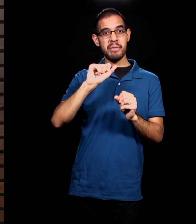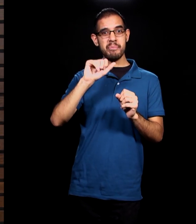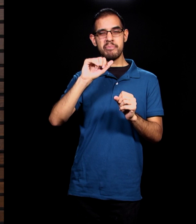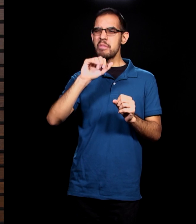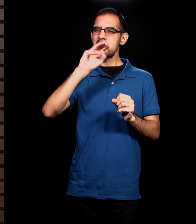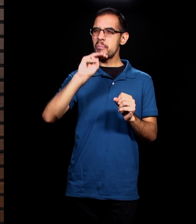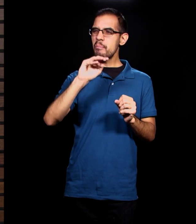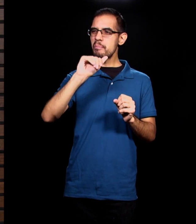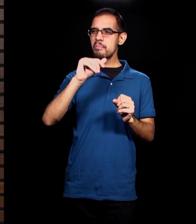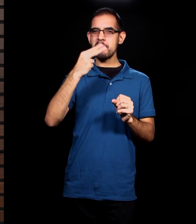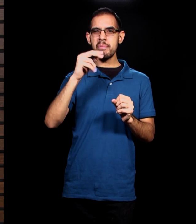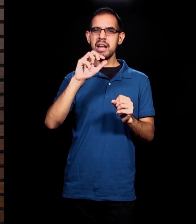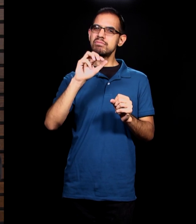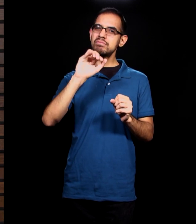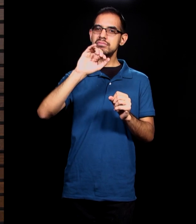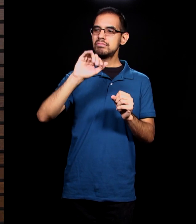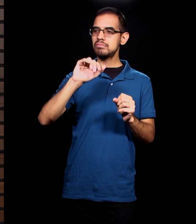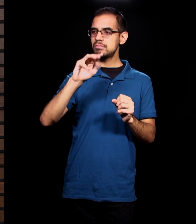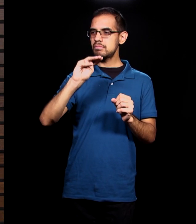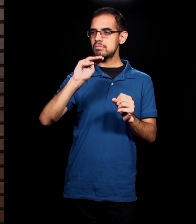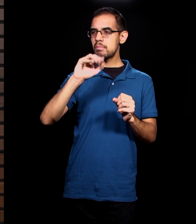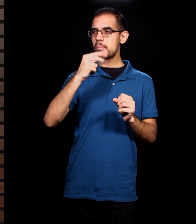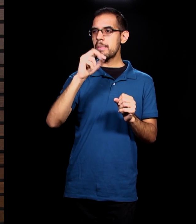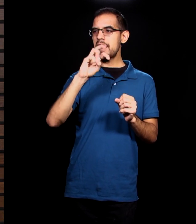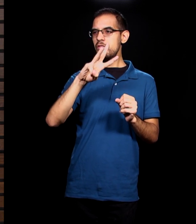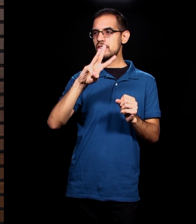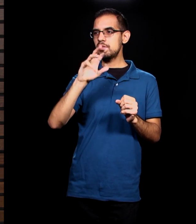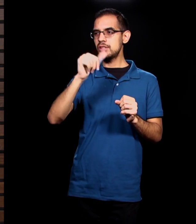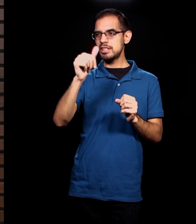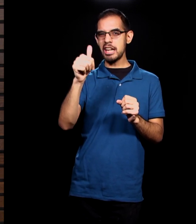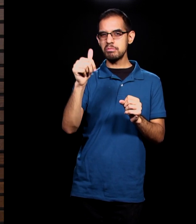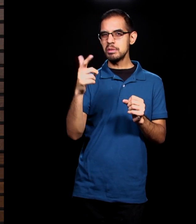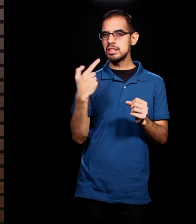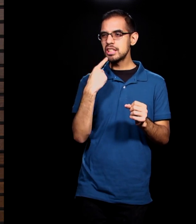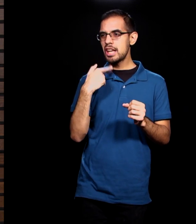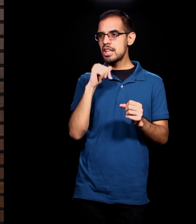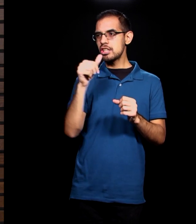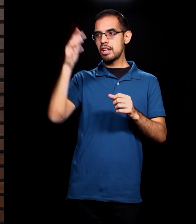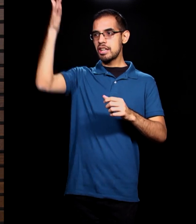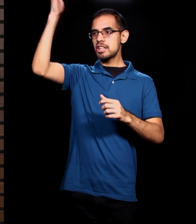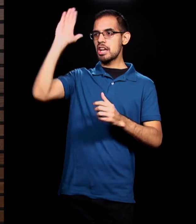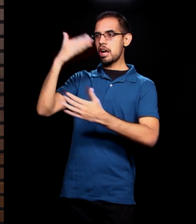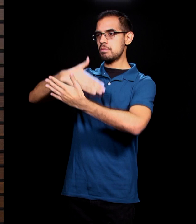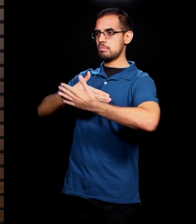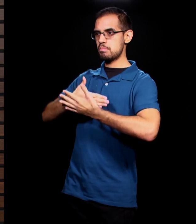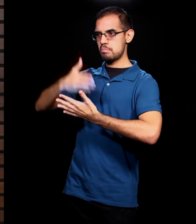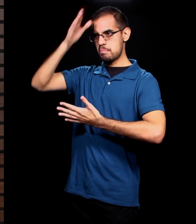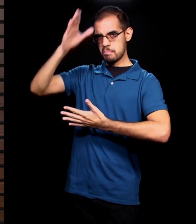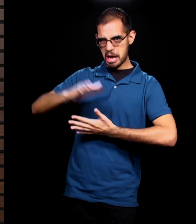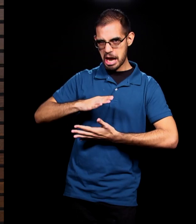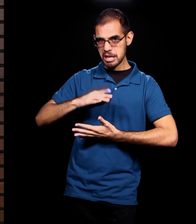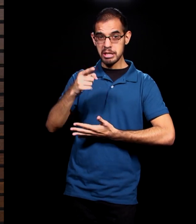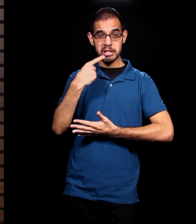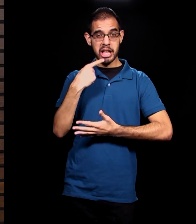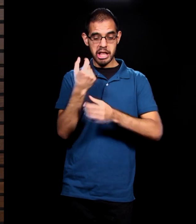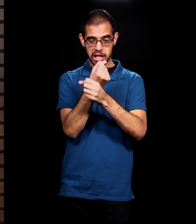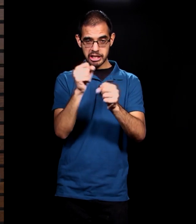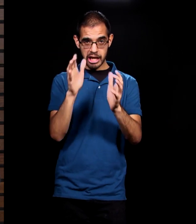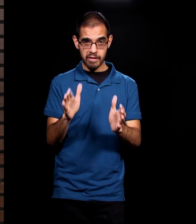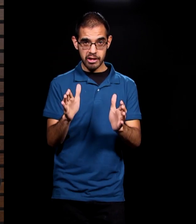Seek and to save the lost. He didn't say that sinful man seeks the Savior. He said the Savior came to seek